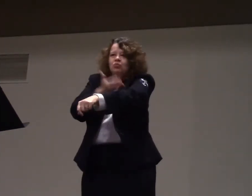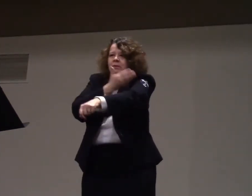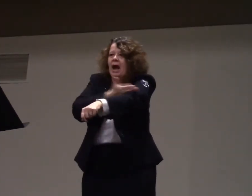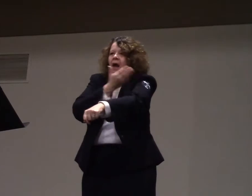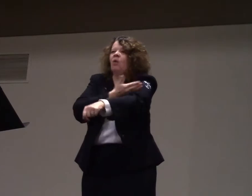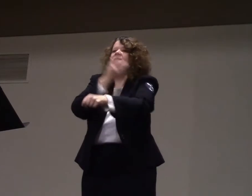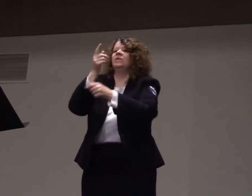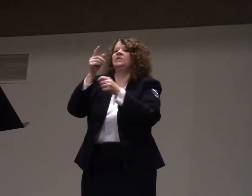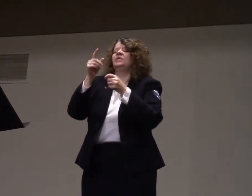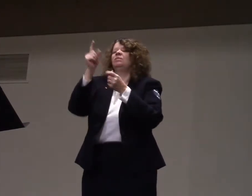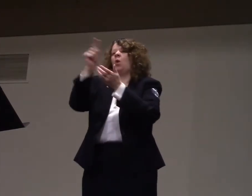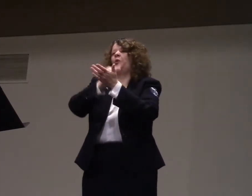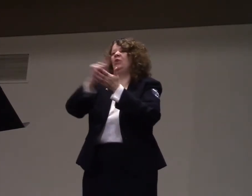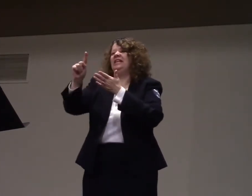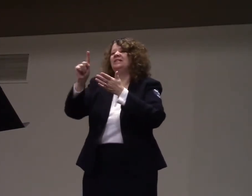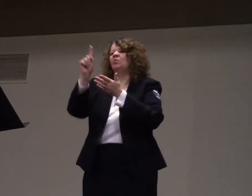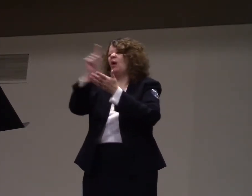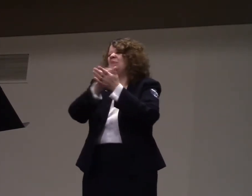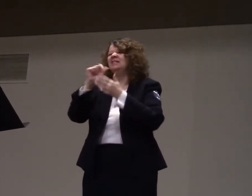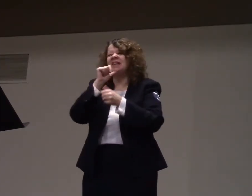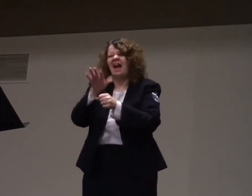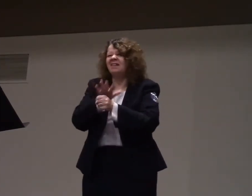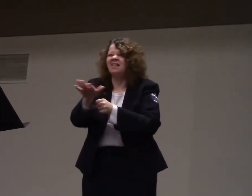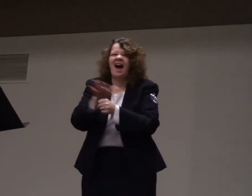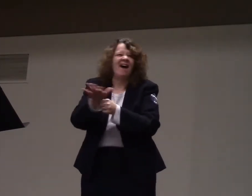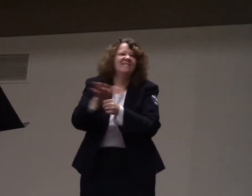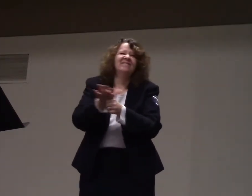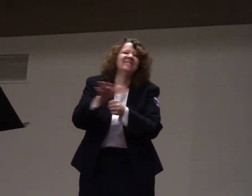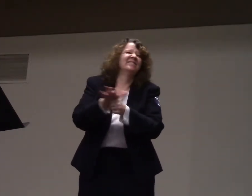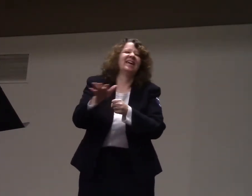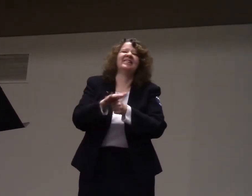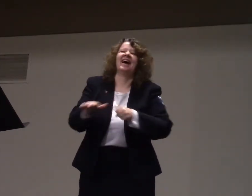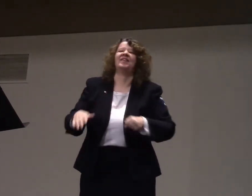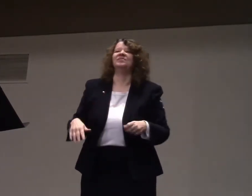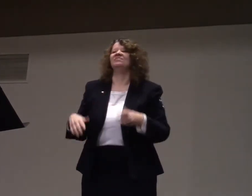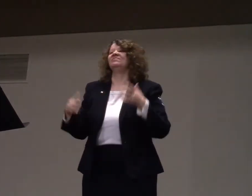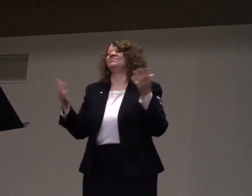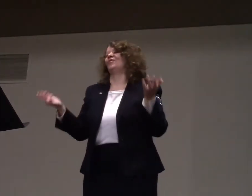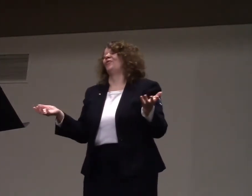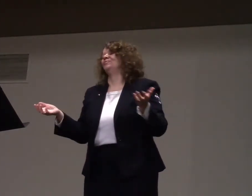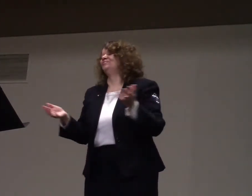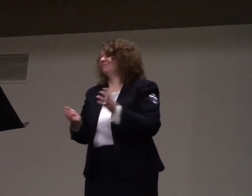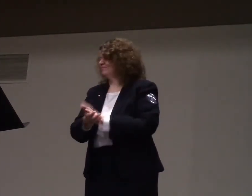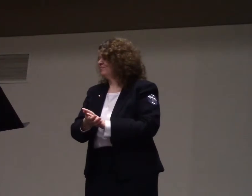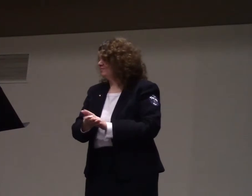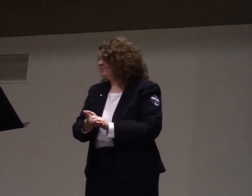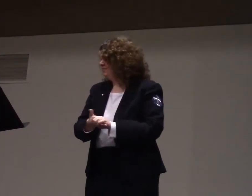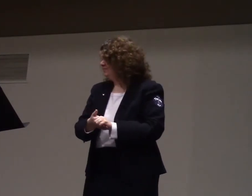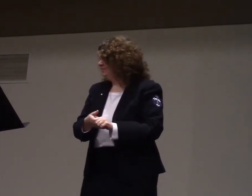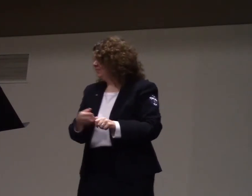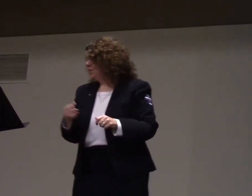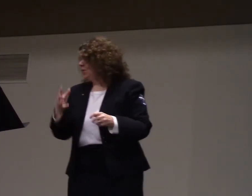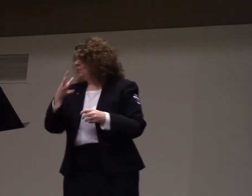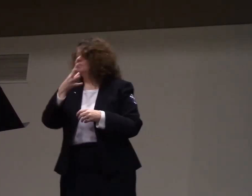we have done did reconstruction. And when we were there for me, was just that it was not enough for that.